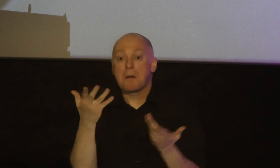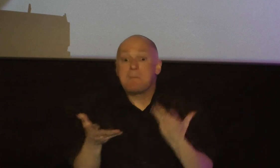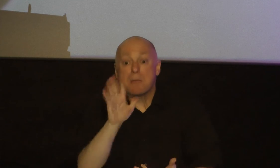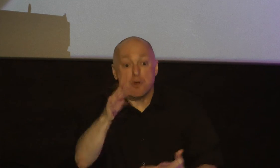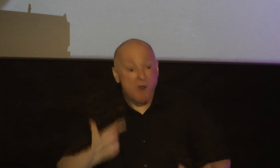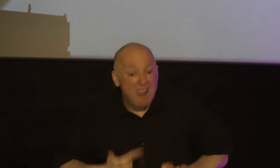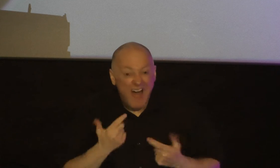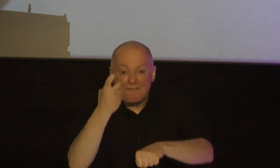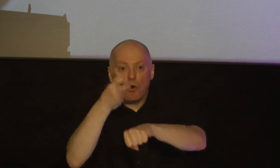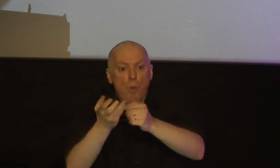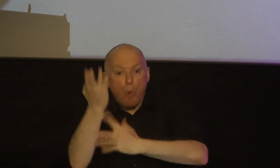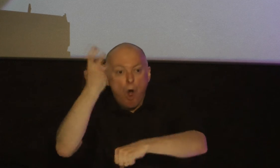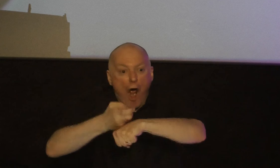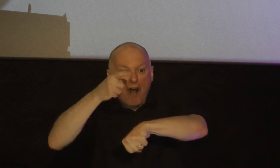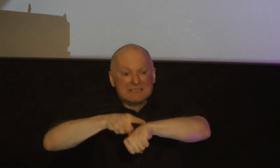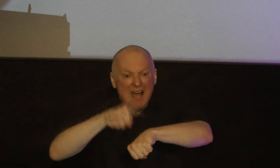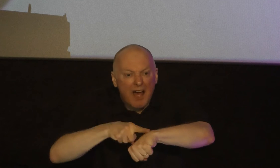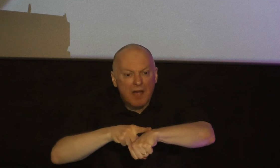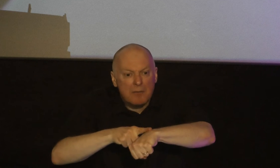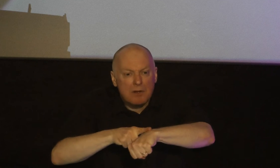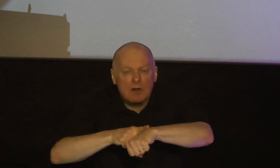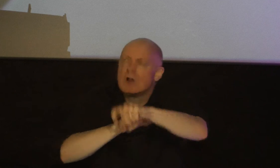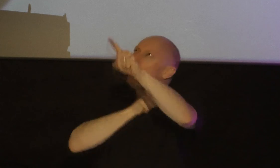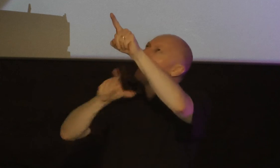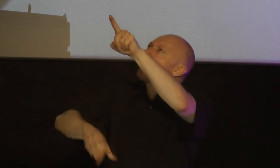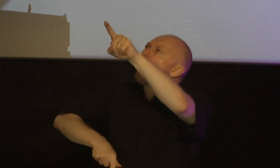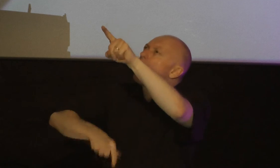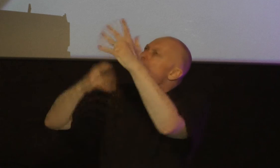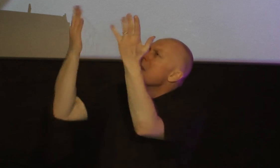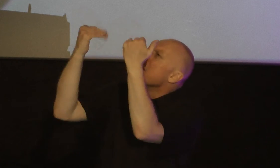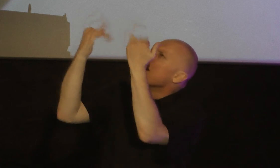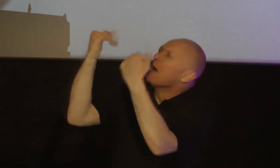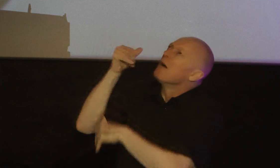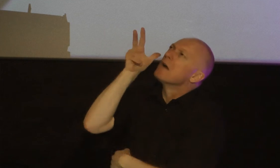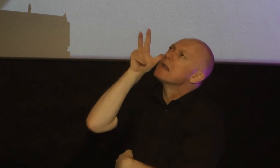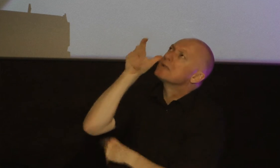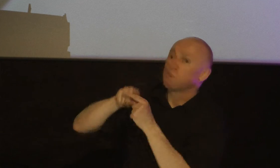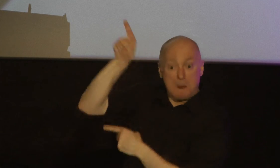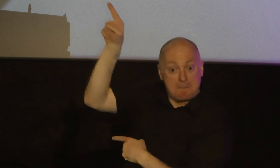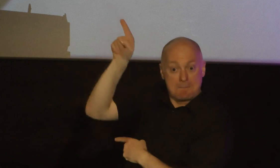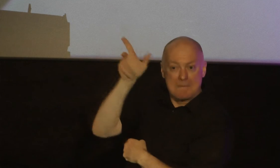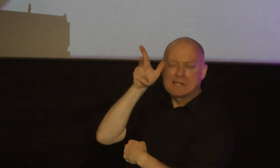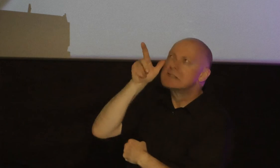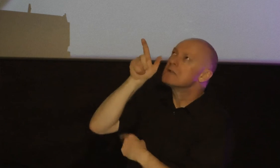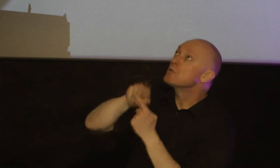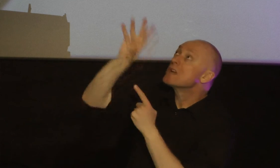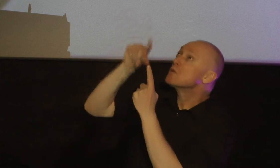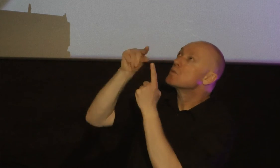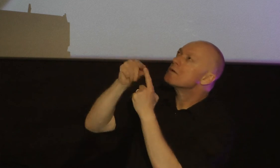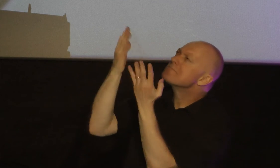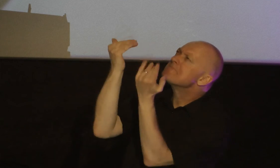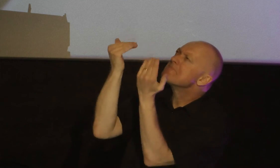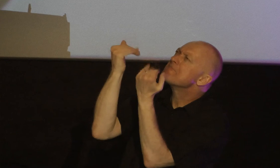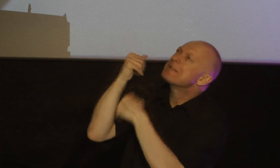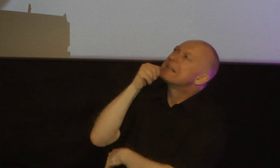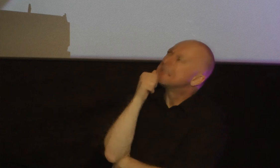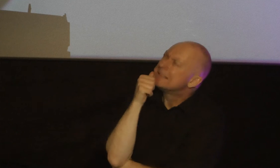life you need understanding you need insight from the Lord that comes from listening listening to God's Word listening